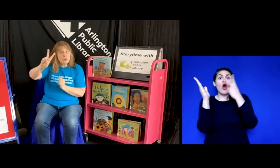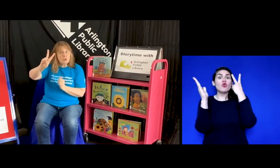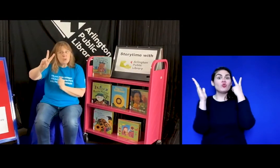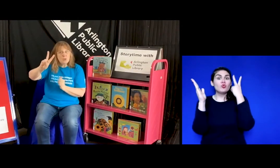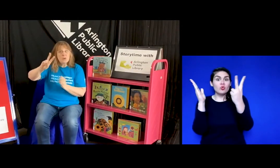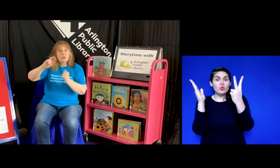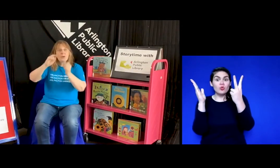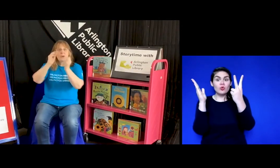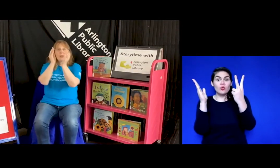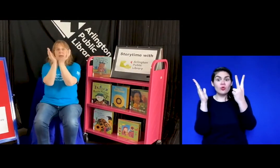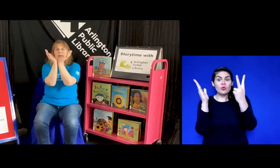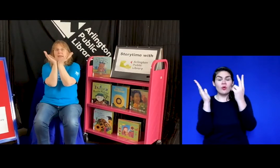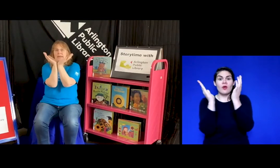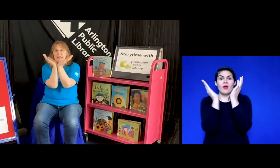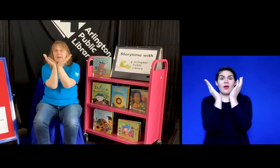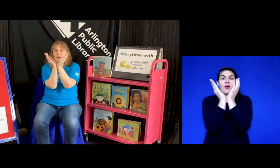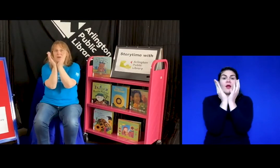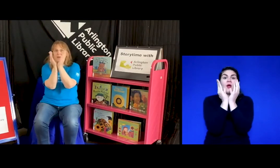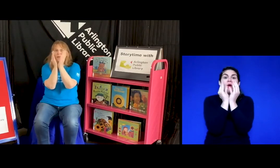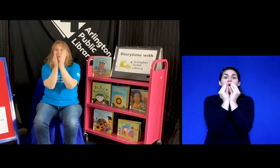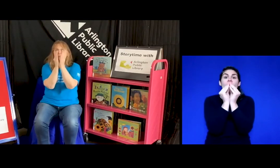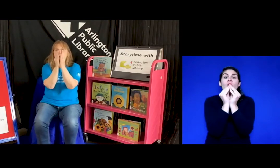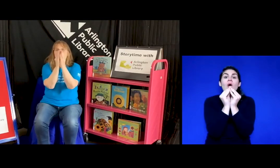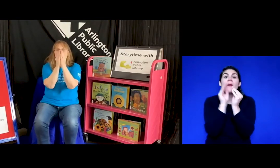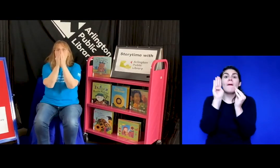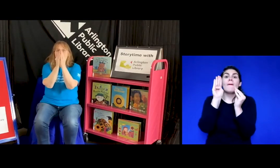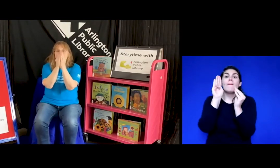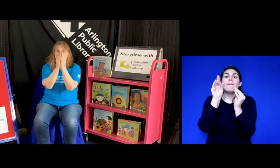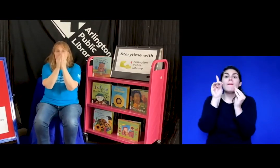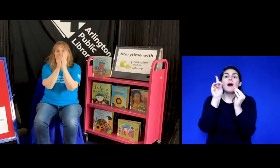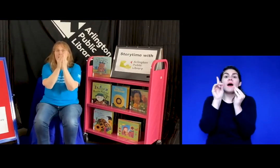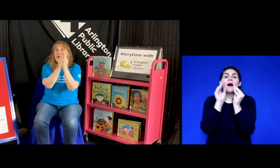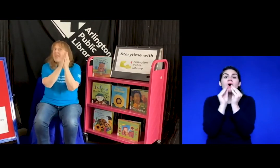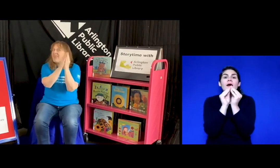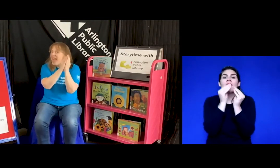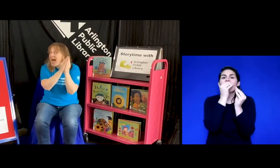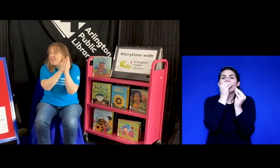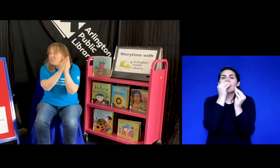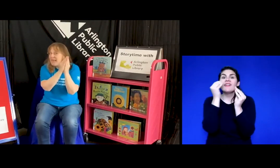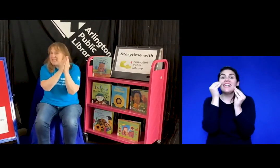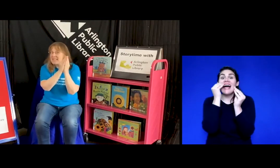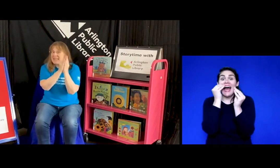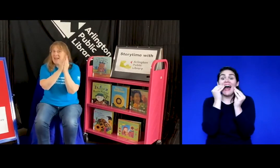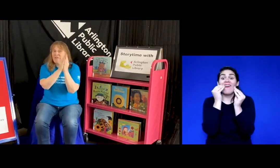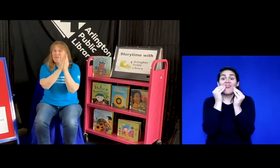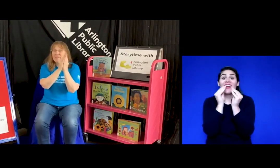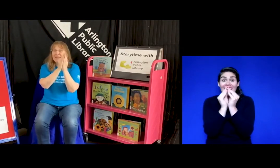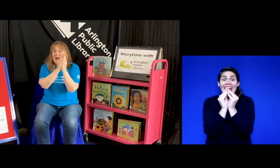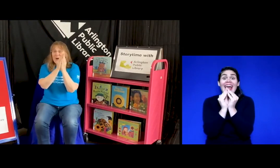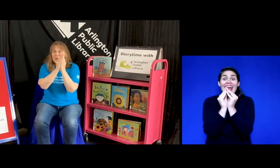here is a bud that makes it a flower